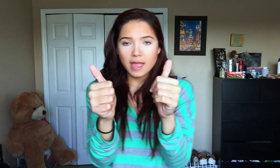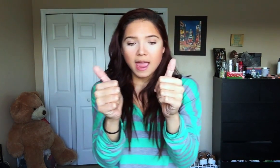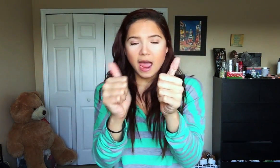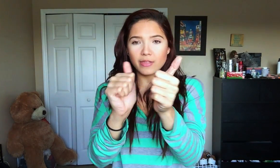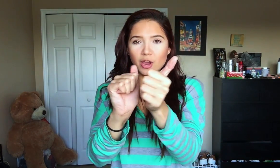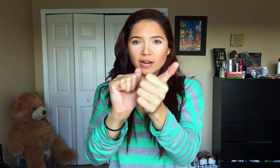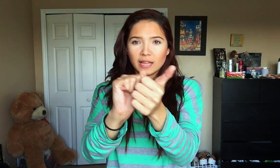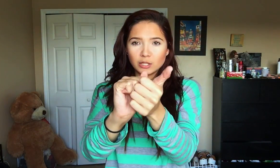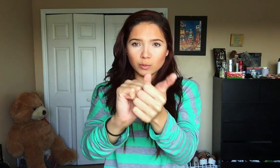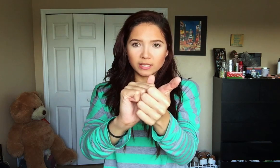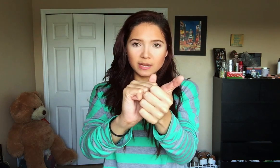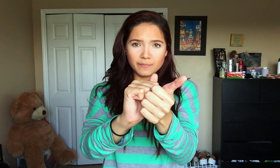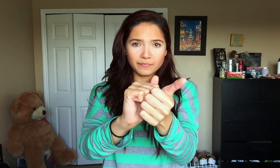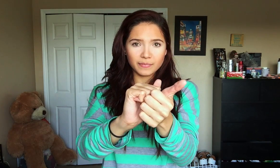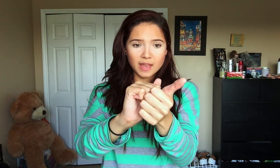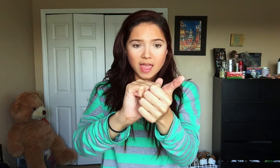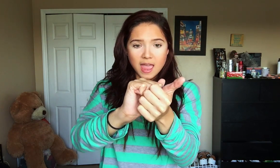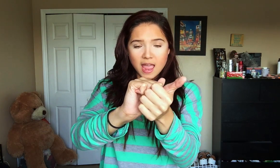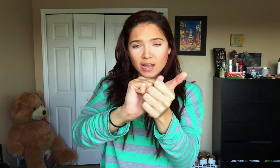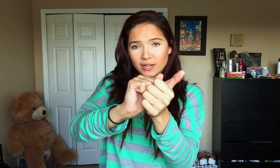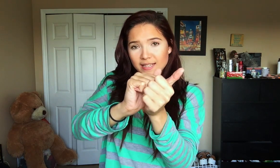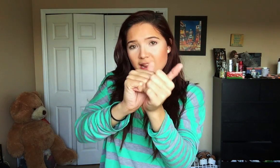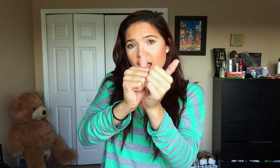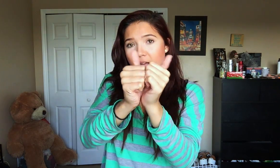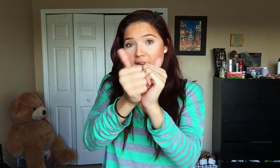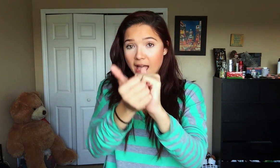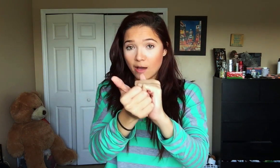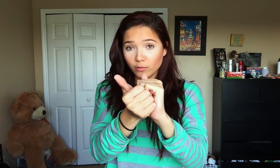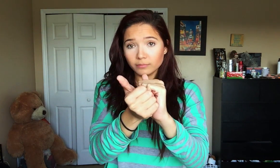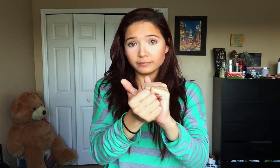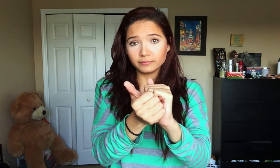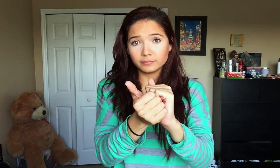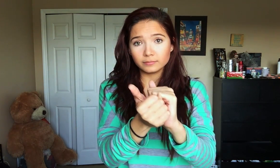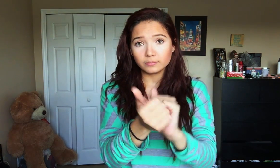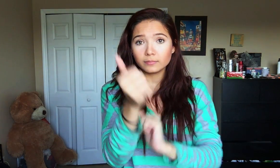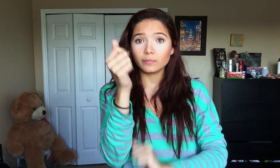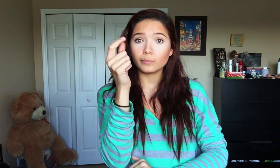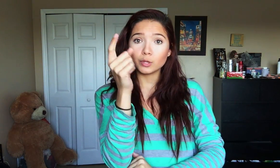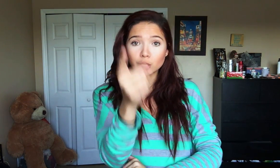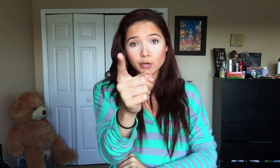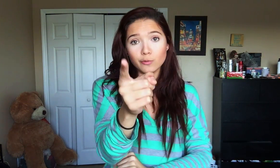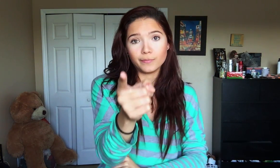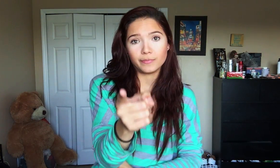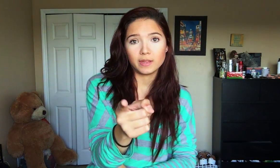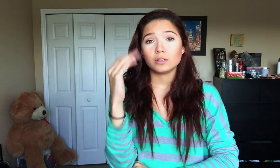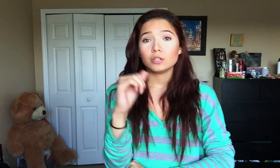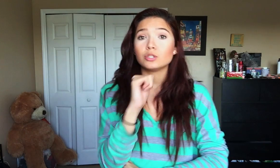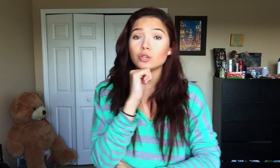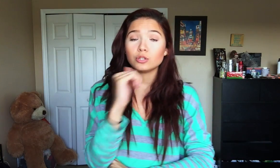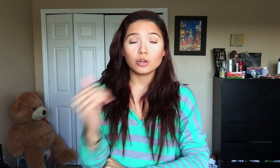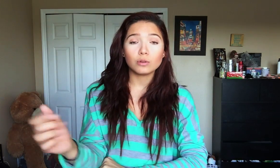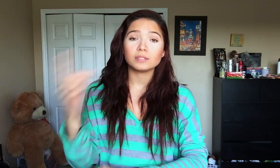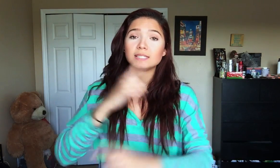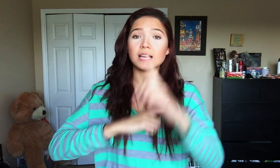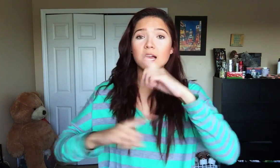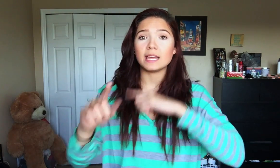so you don't sign